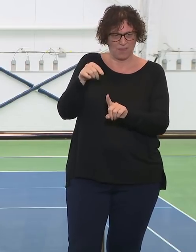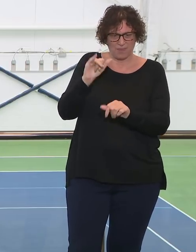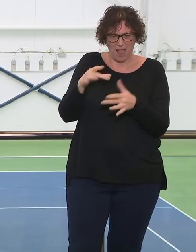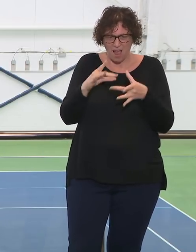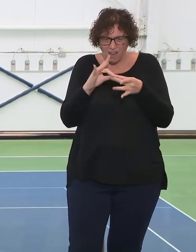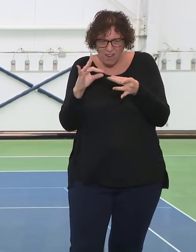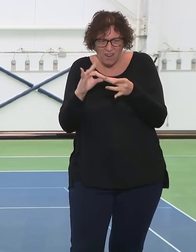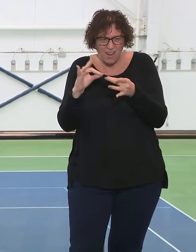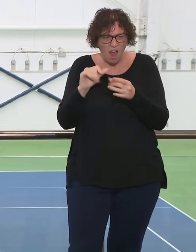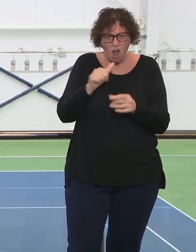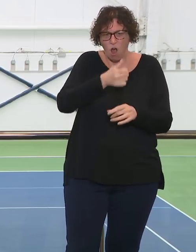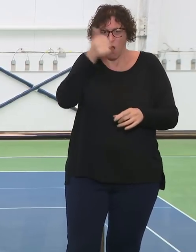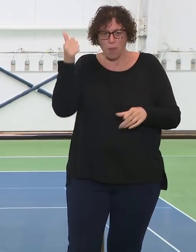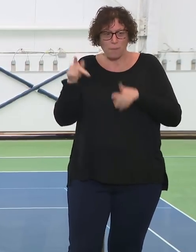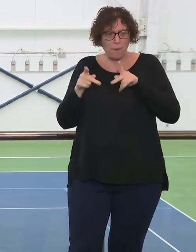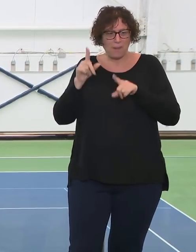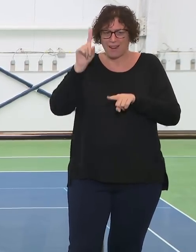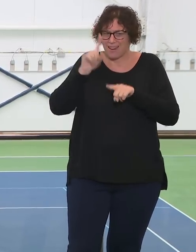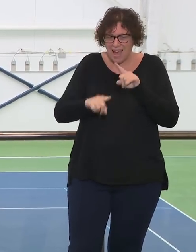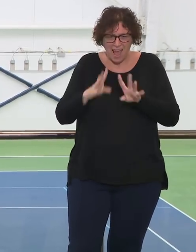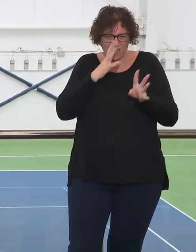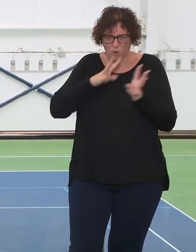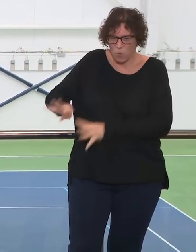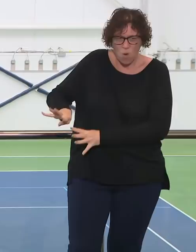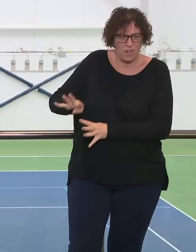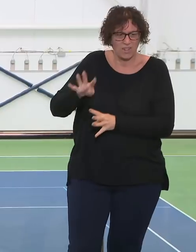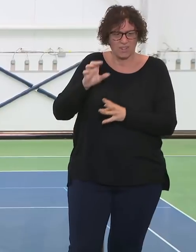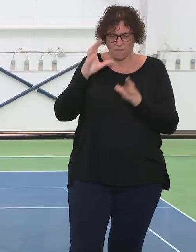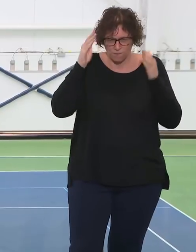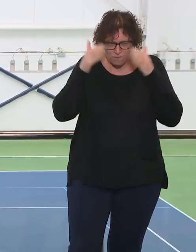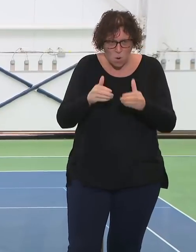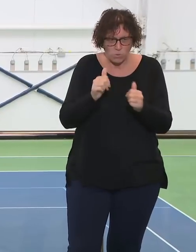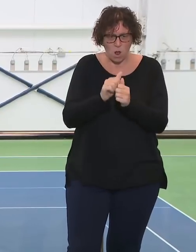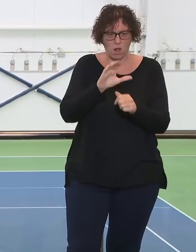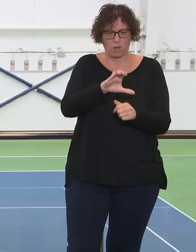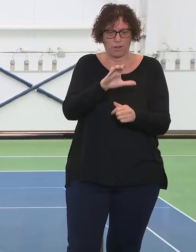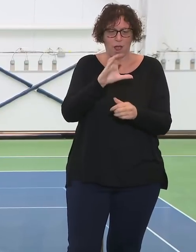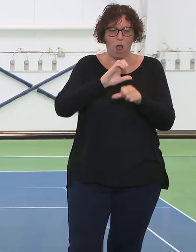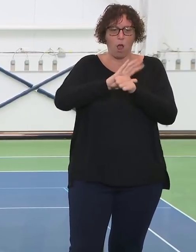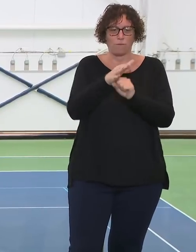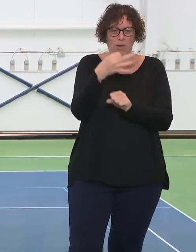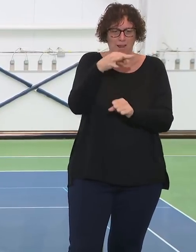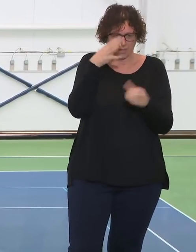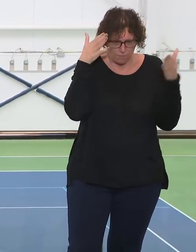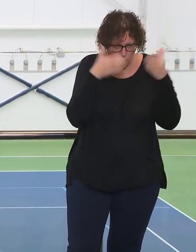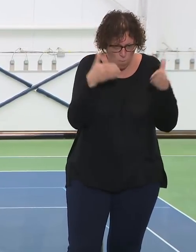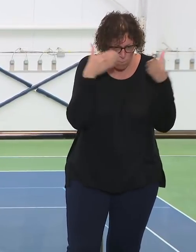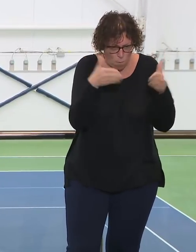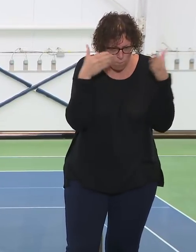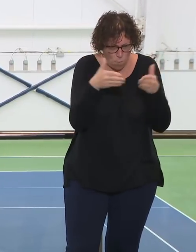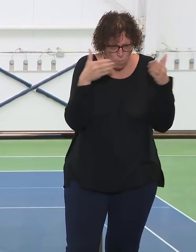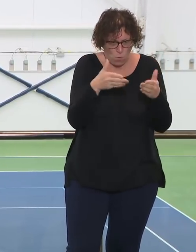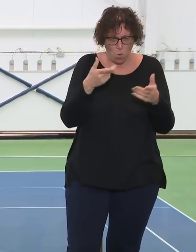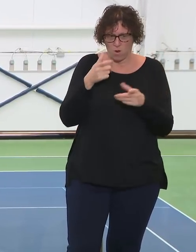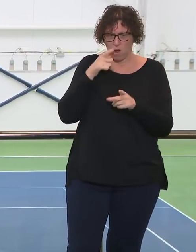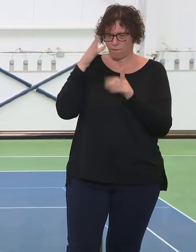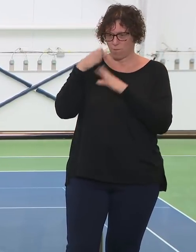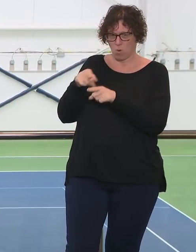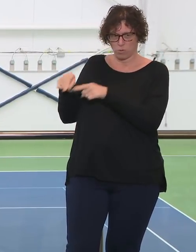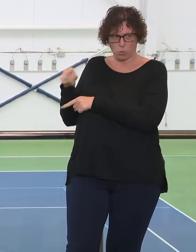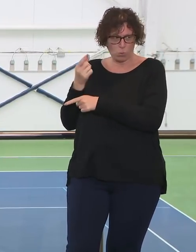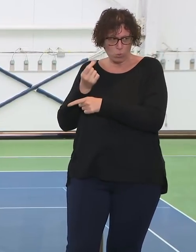been straightened out? Yes. So I was on the phone with FDNY leadership yesterday.